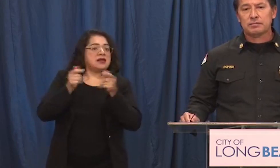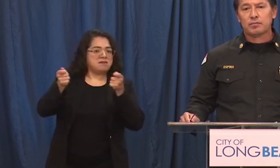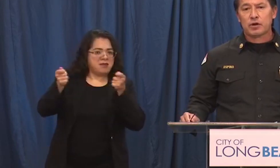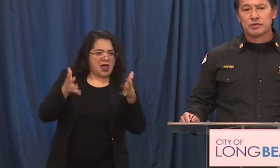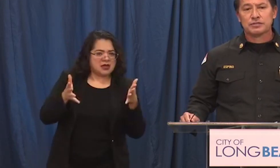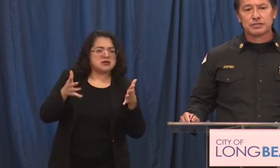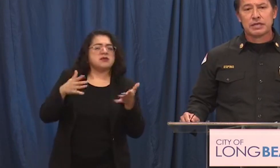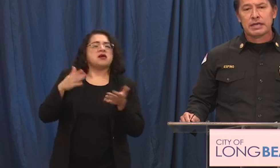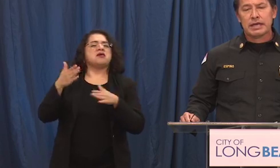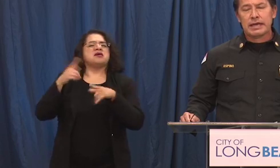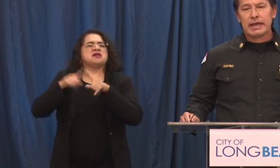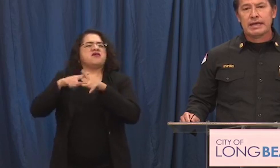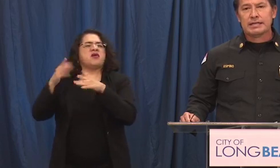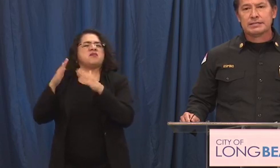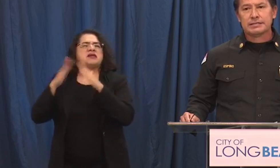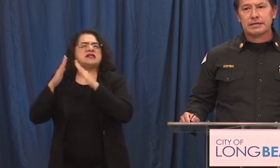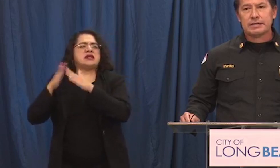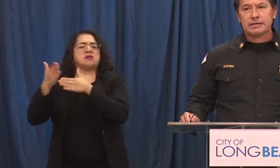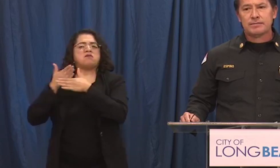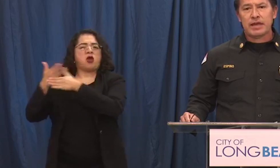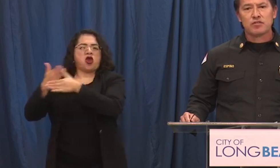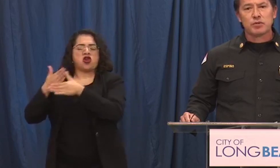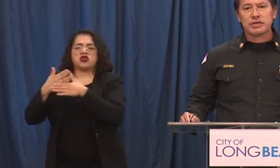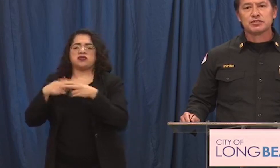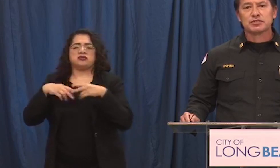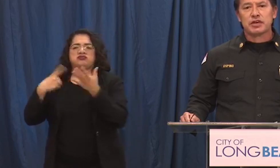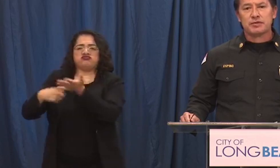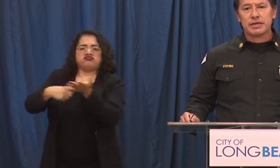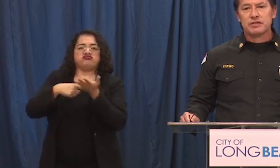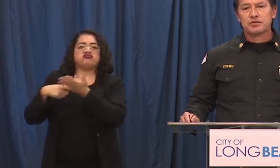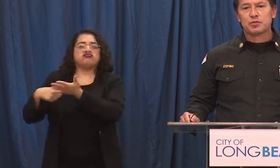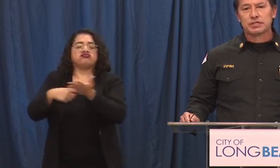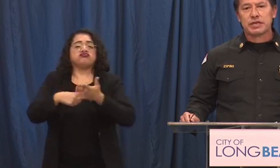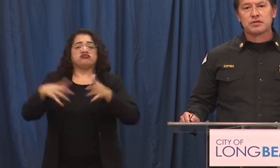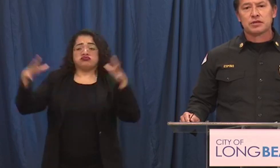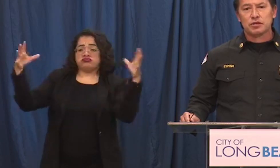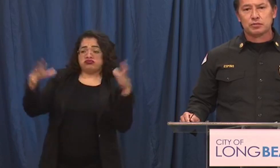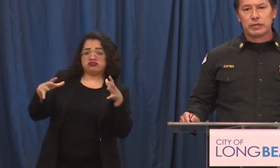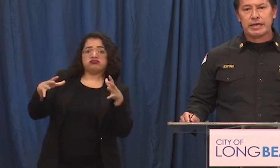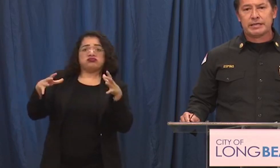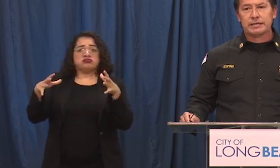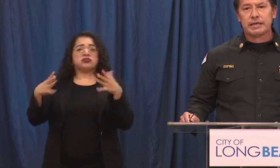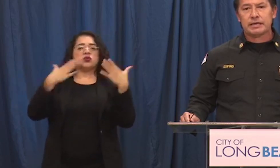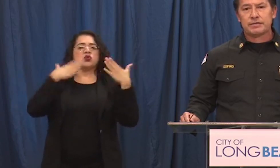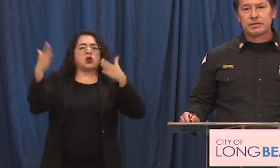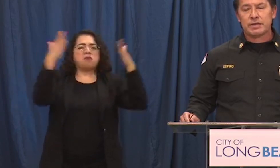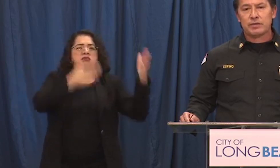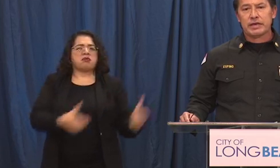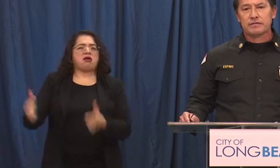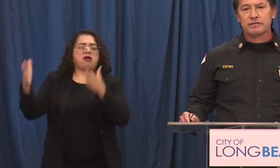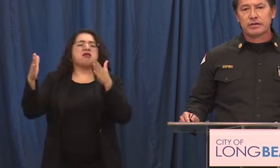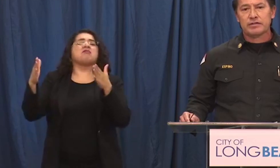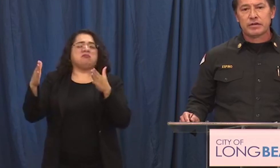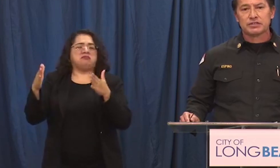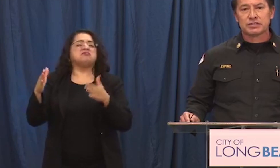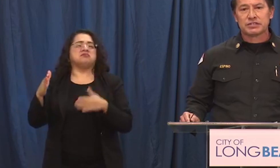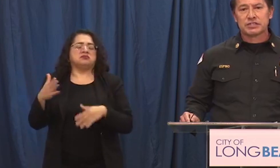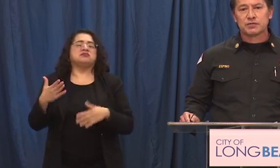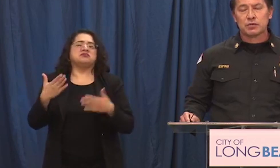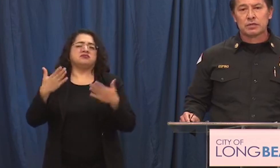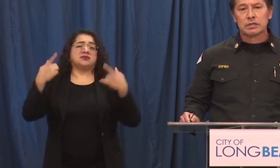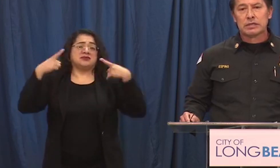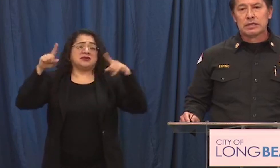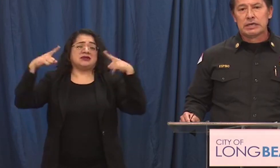uh partners and um everybody has just come together to put together a good plan and I think that we had a very very